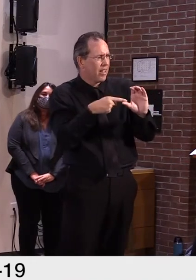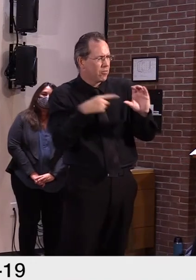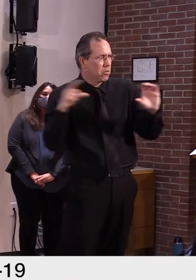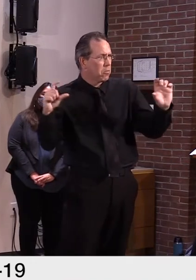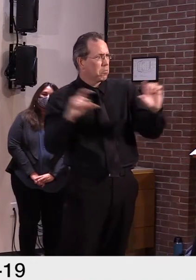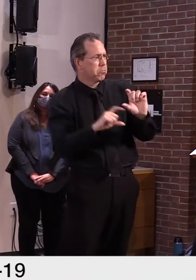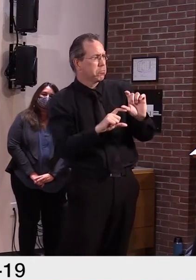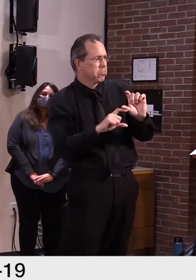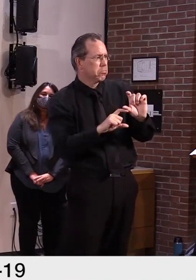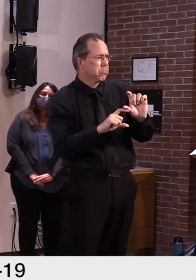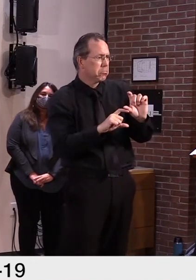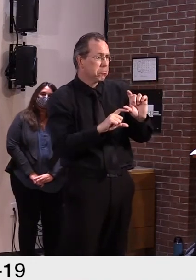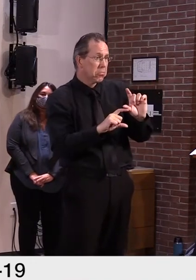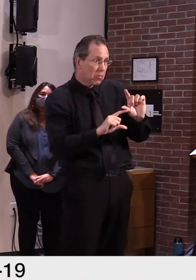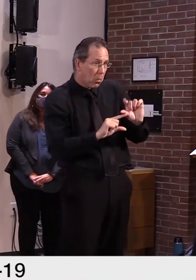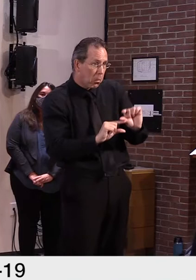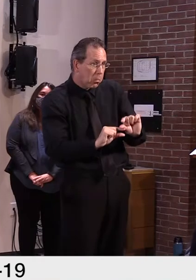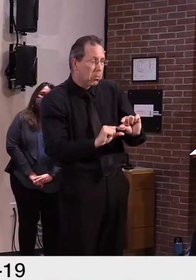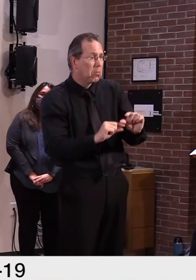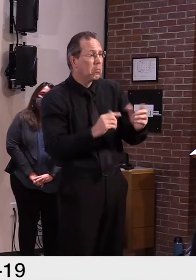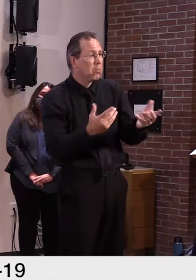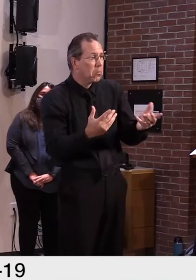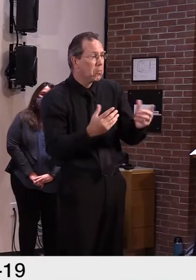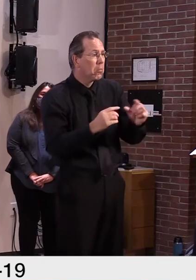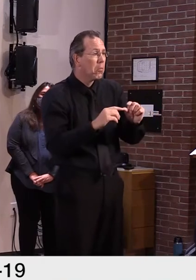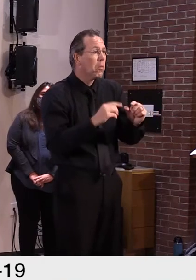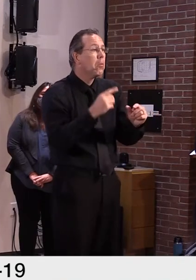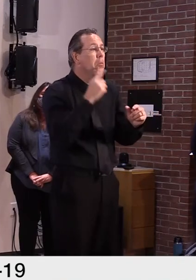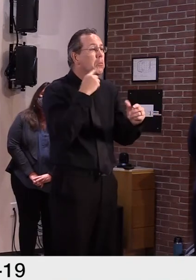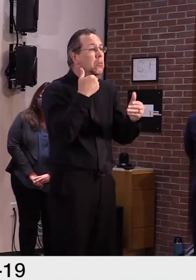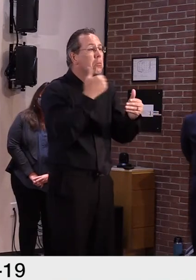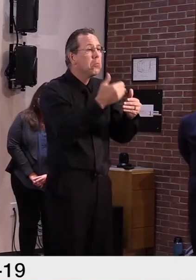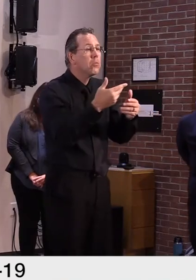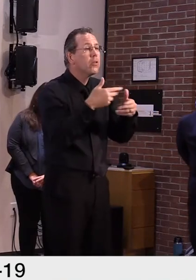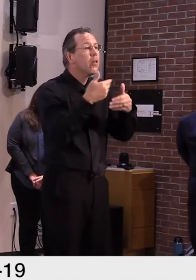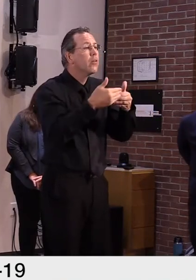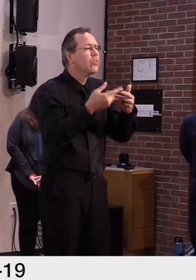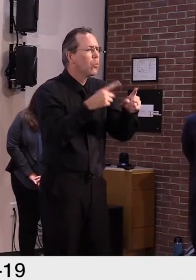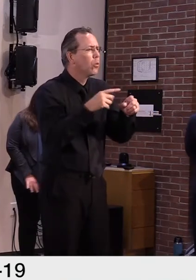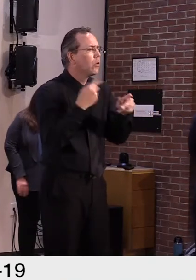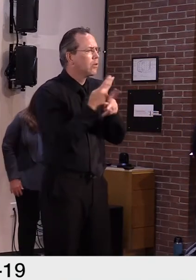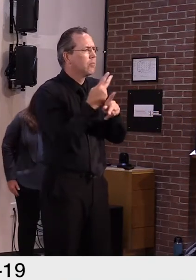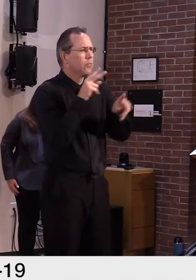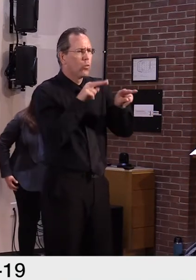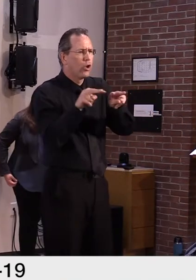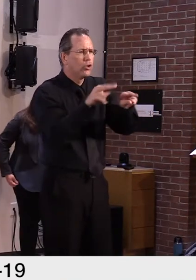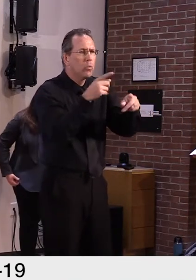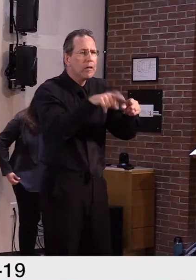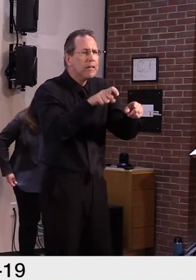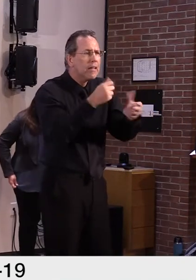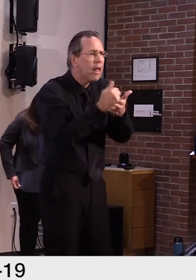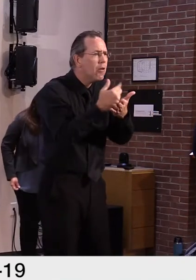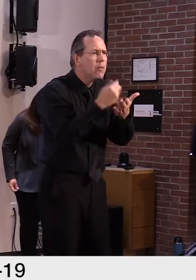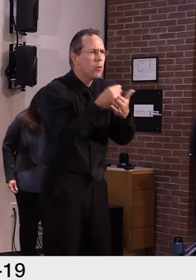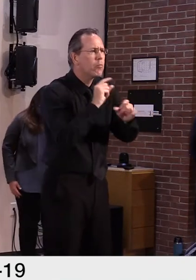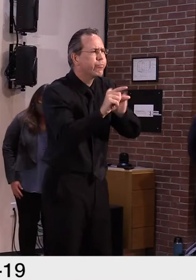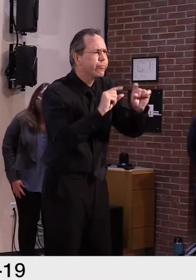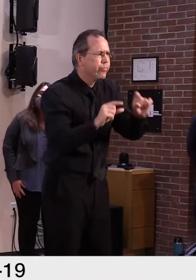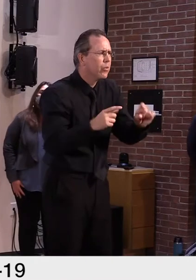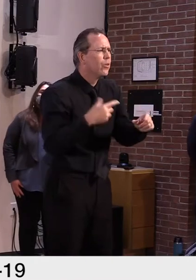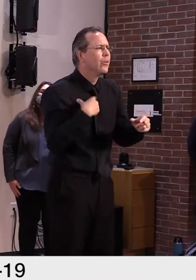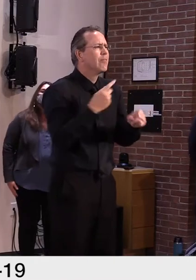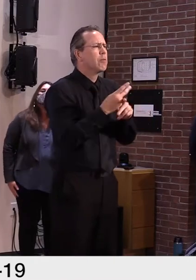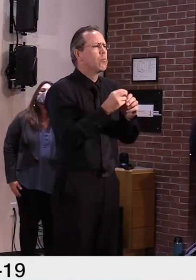in the aftermath of the budget. So we'll continue to work on that. But I still believe that there needs to be more